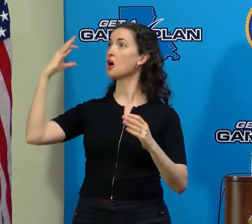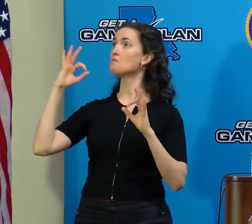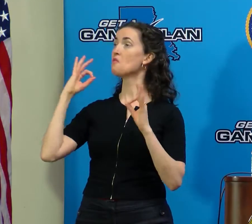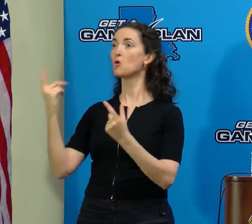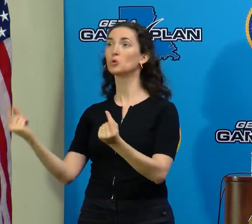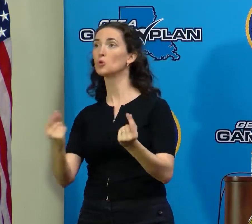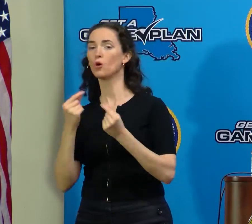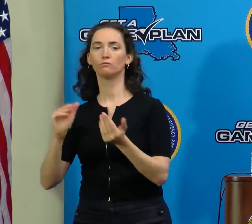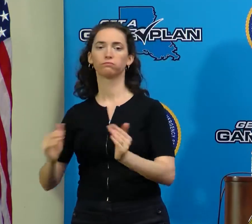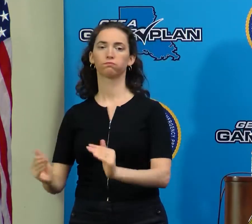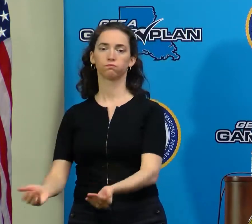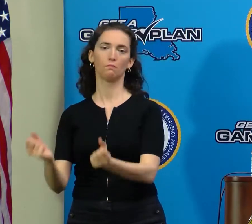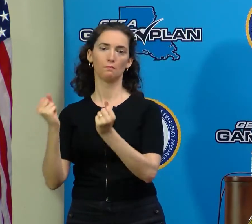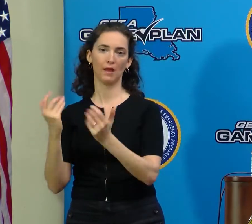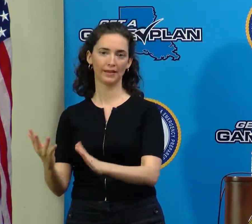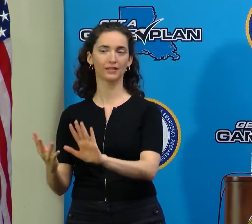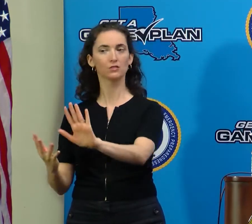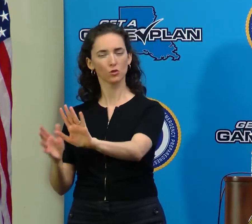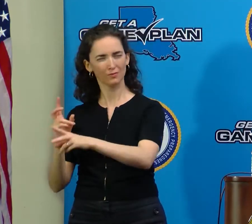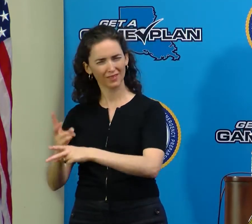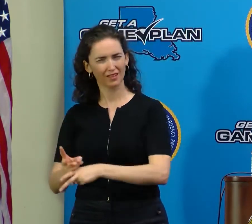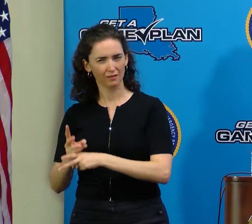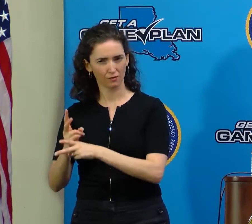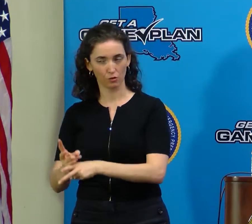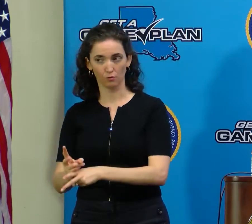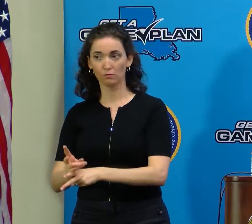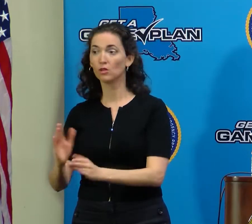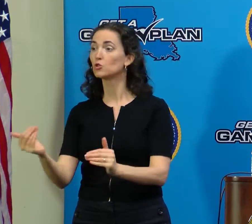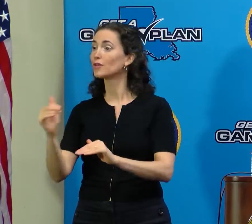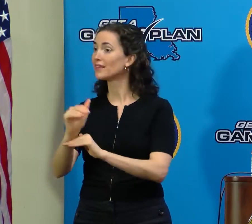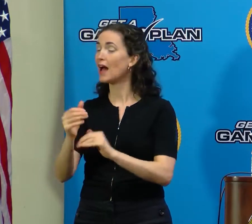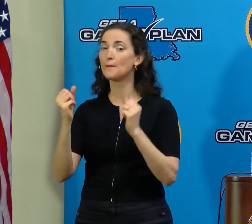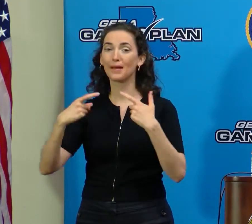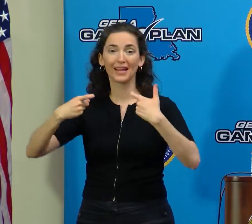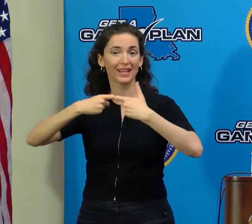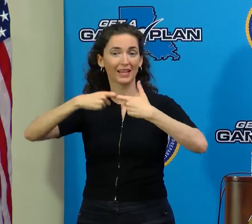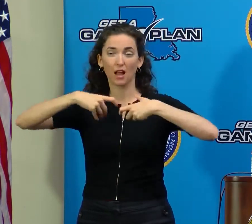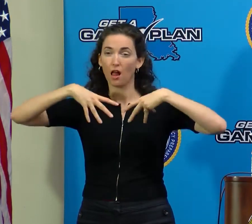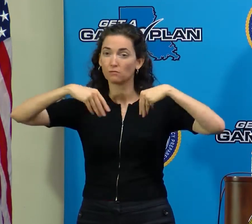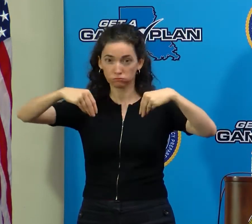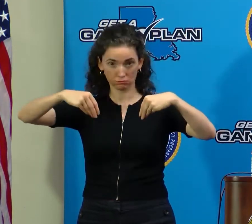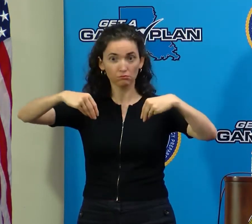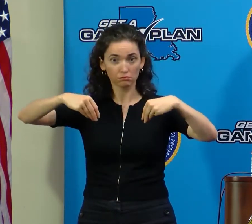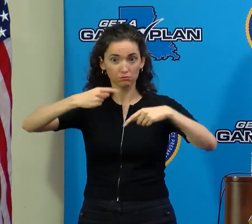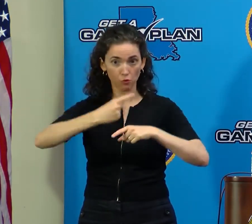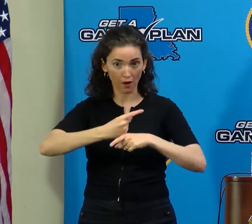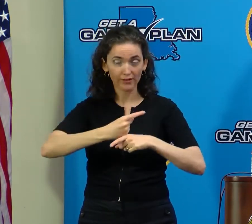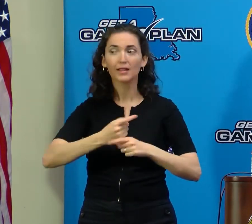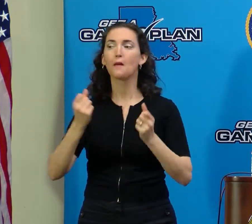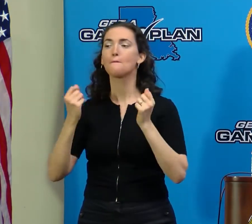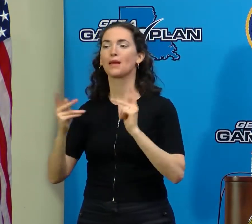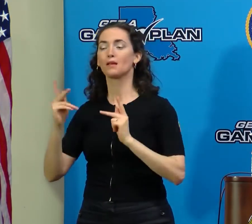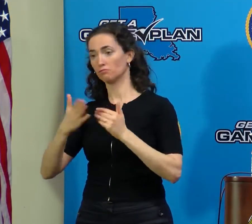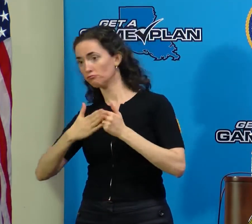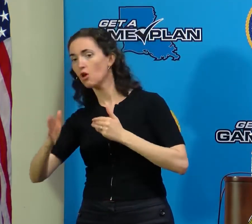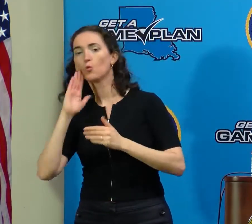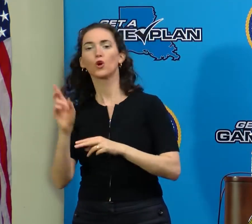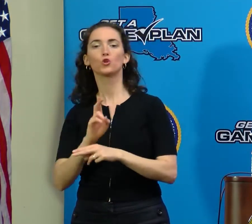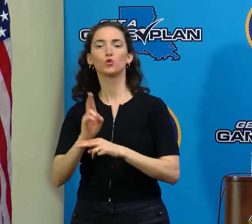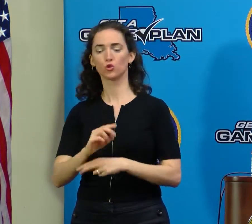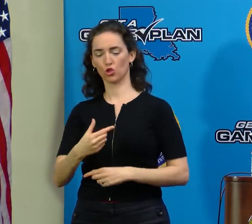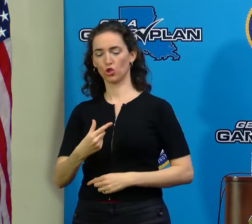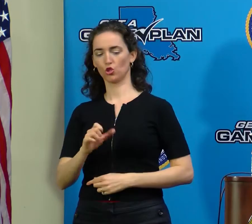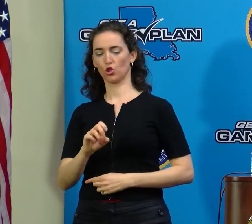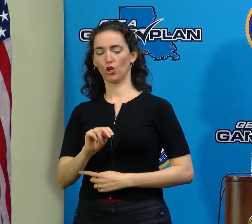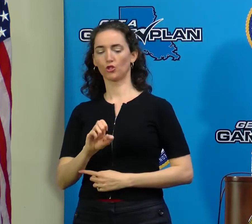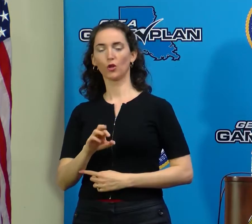So with all of the people without electricity tonight and for some time to come, there will be a lot of generators in use. Please